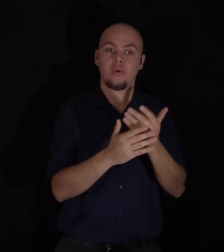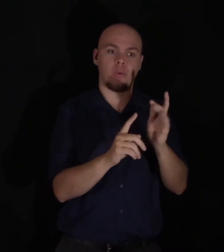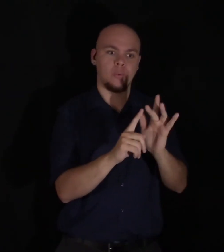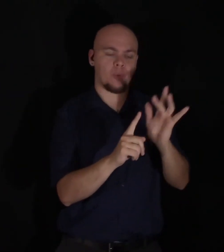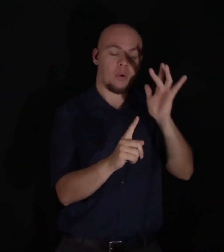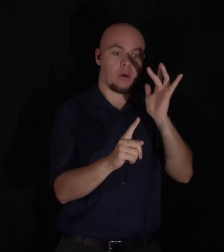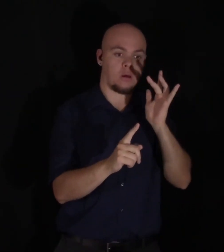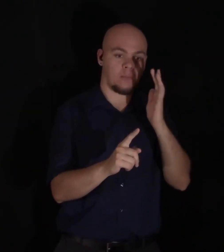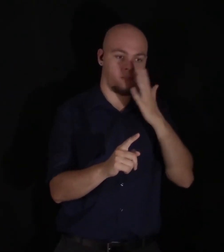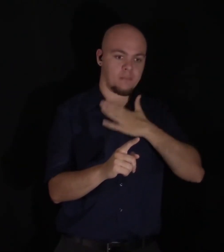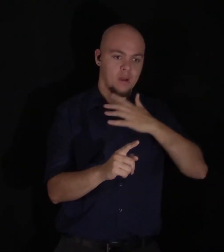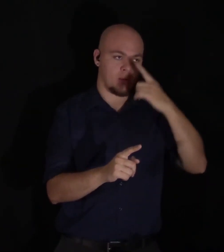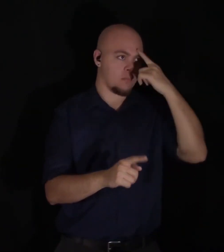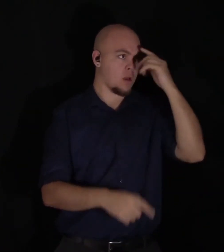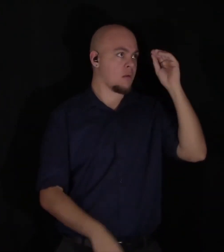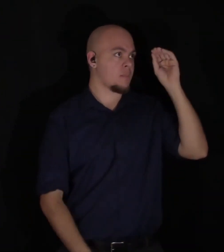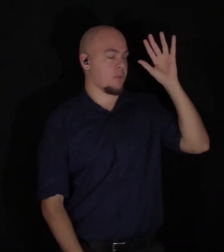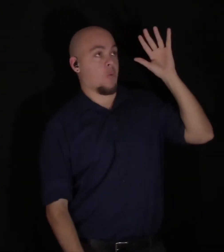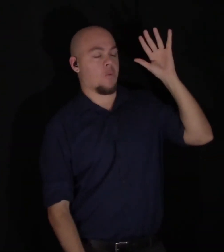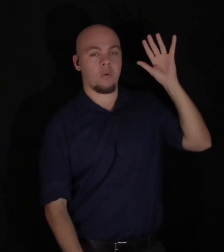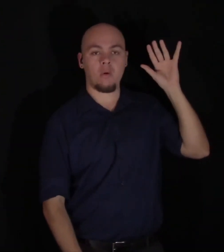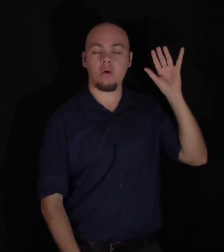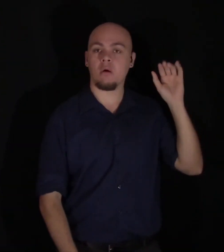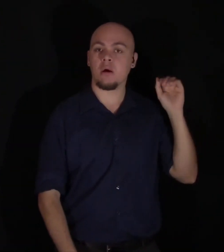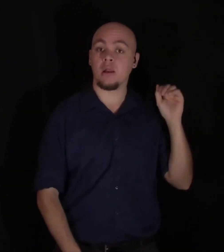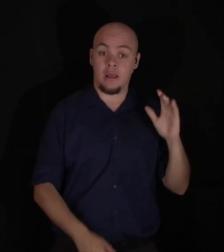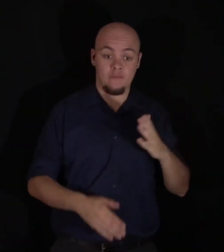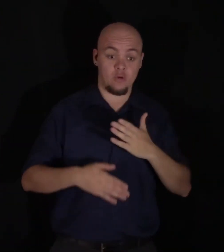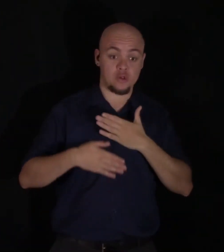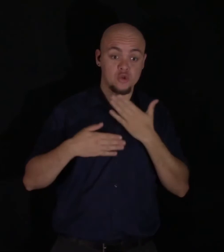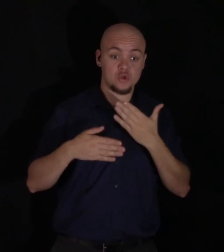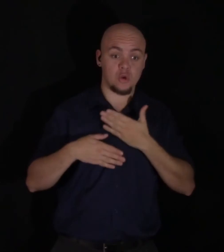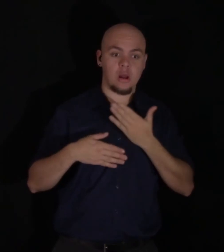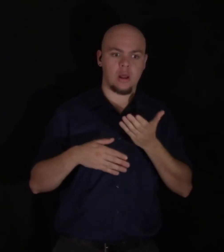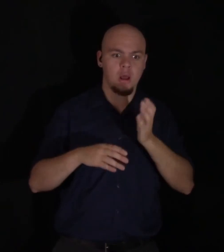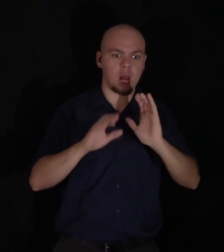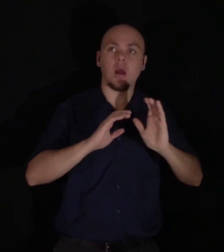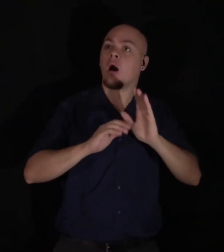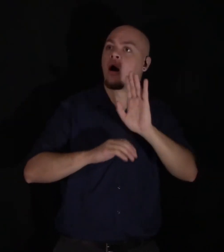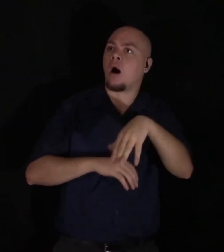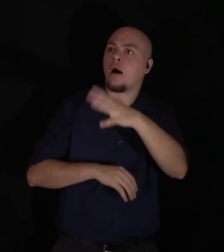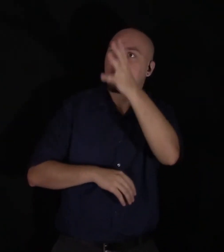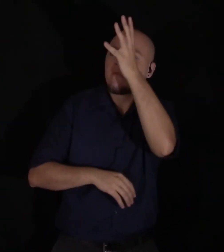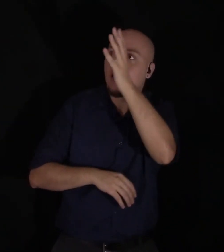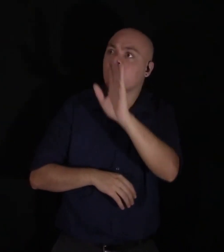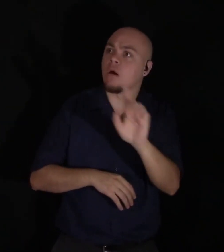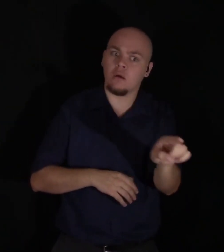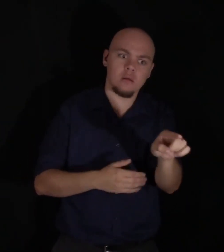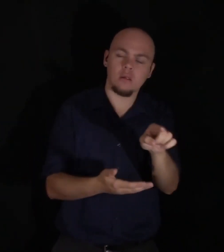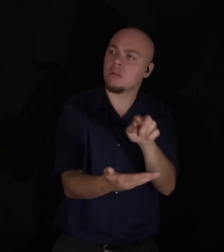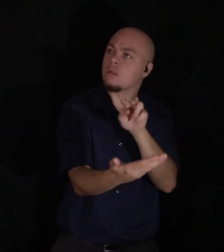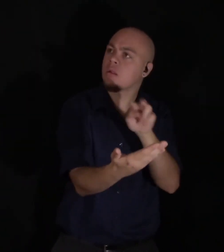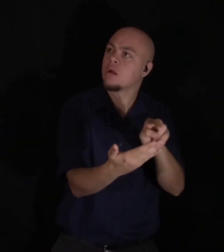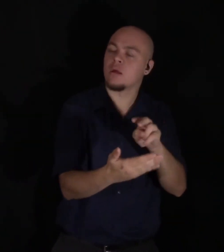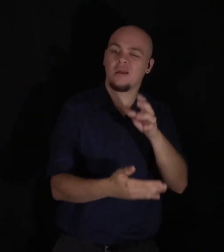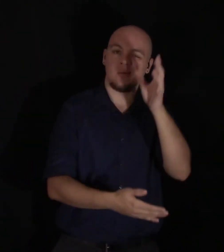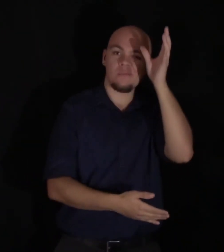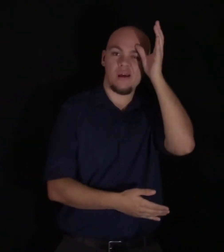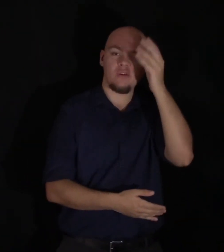mind, and, bounding with joy, I communicated my discovery to my father. My father looked carelessly at the